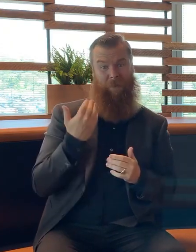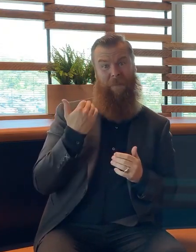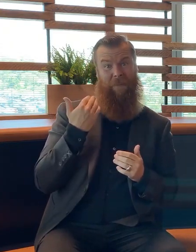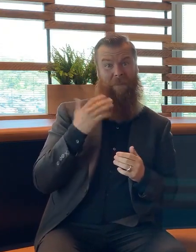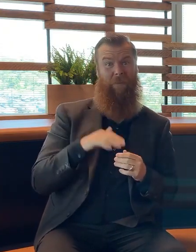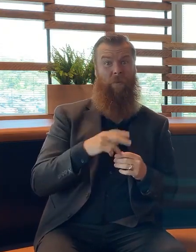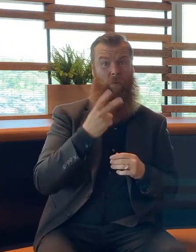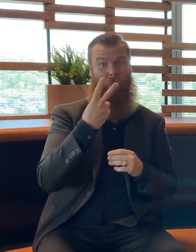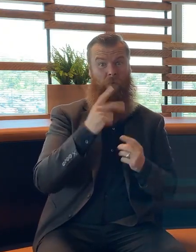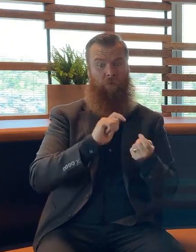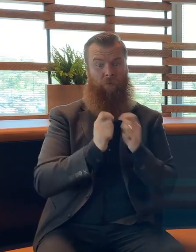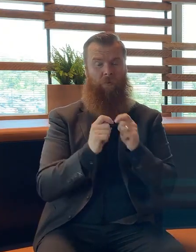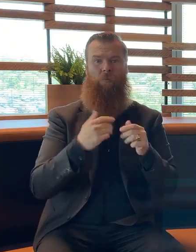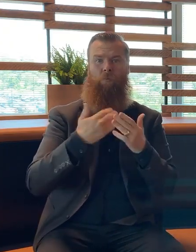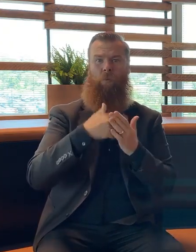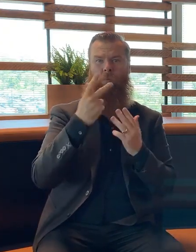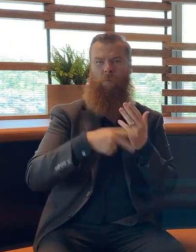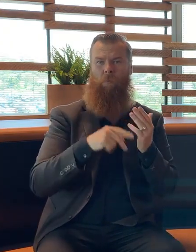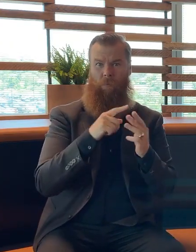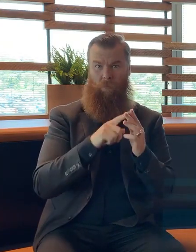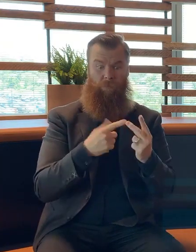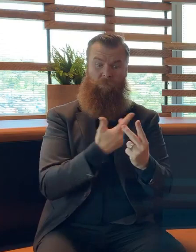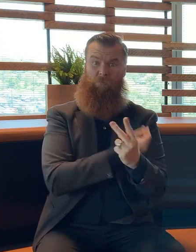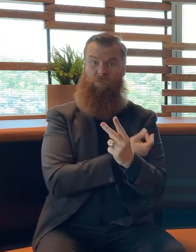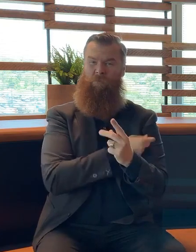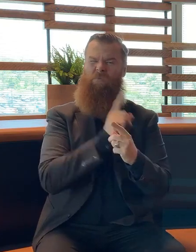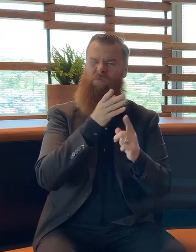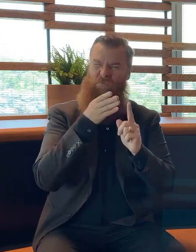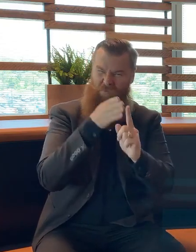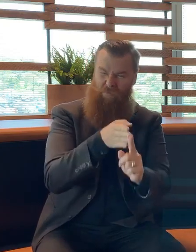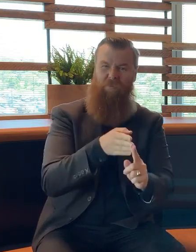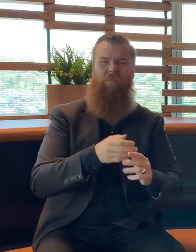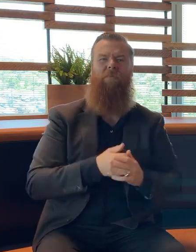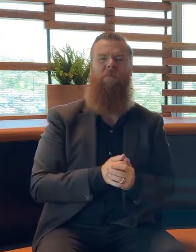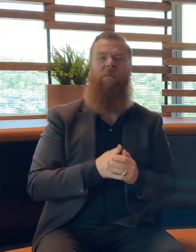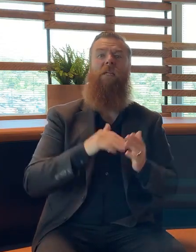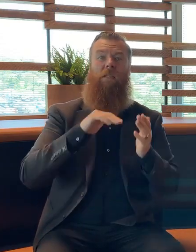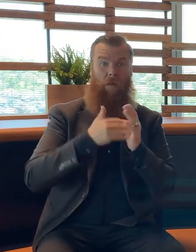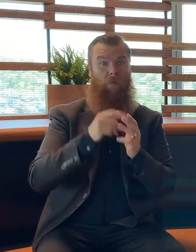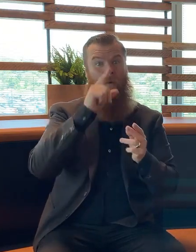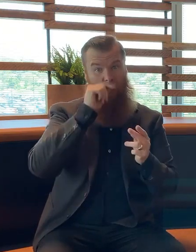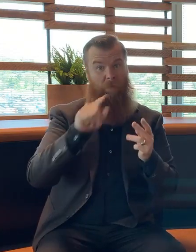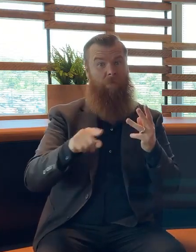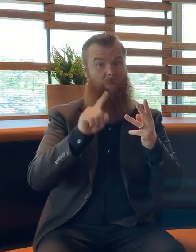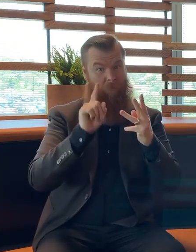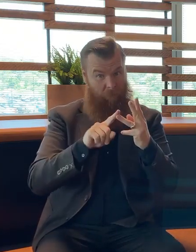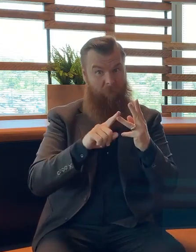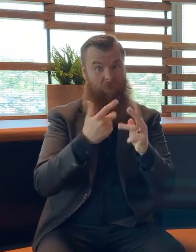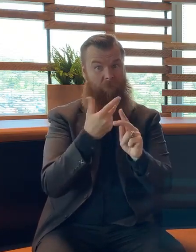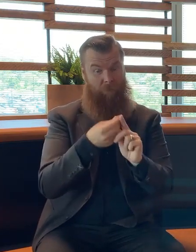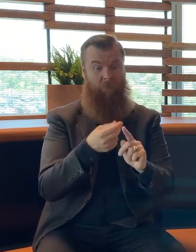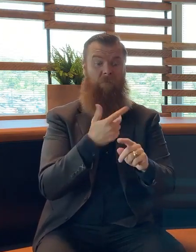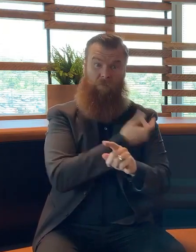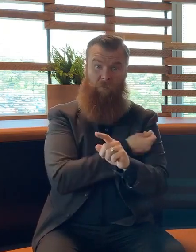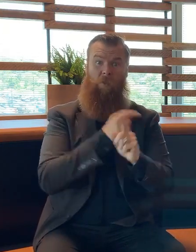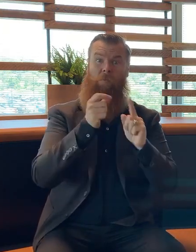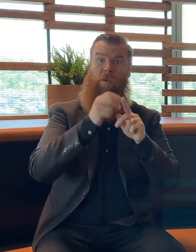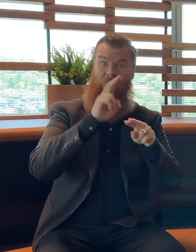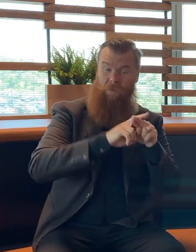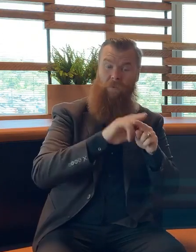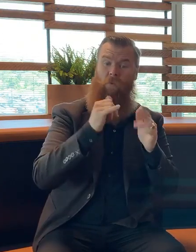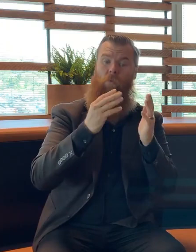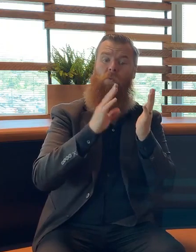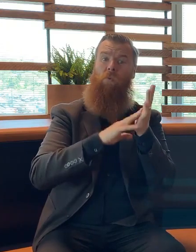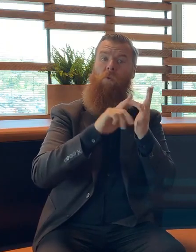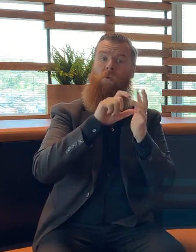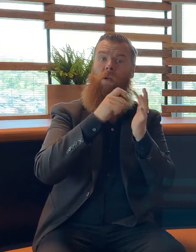The first one is you can now get a booster with Moderna or Pfizer which opens up that possibility to anywhere vaccines